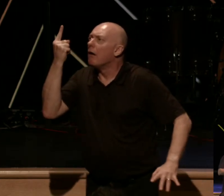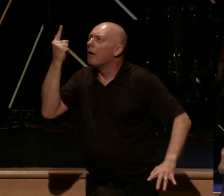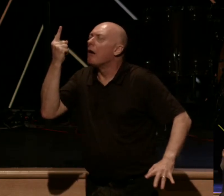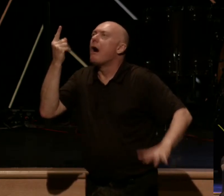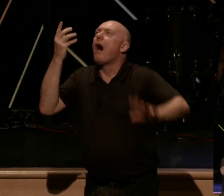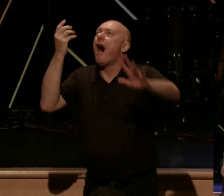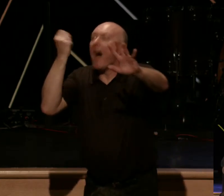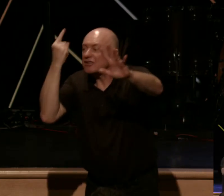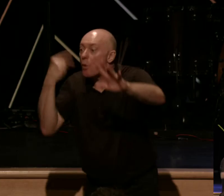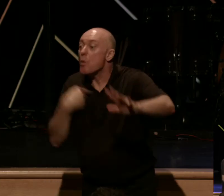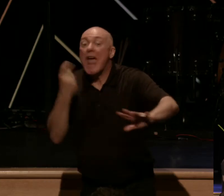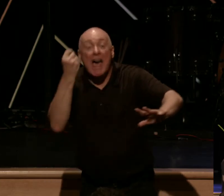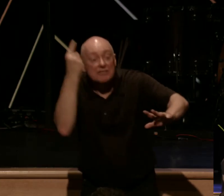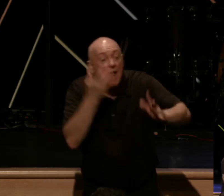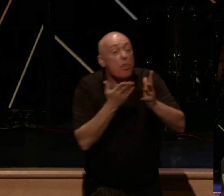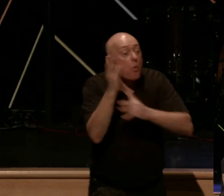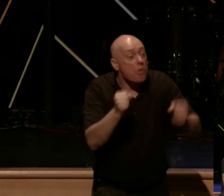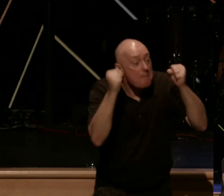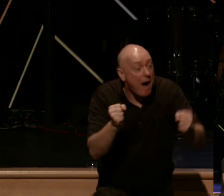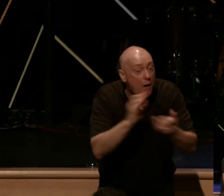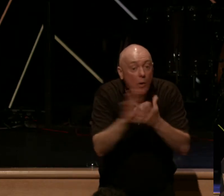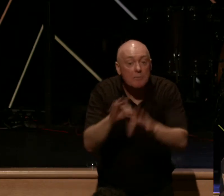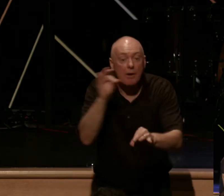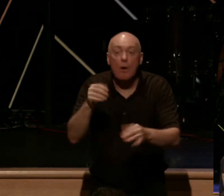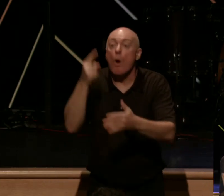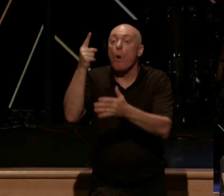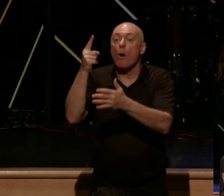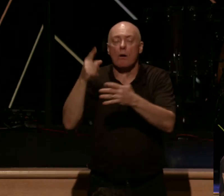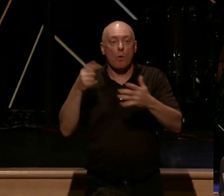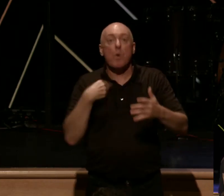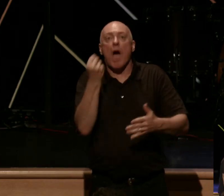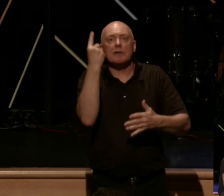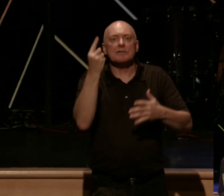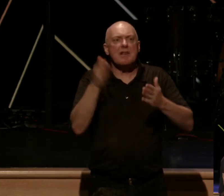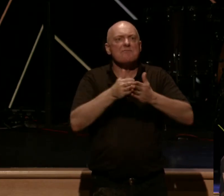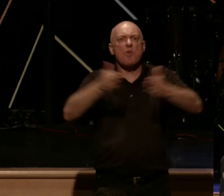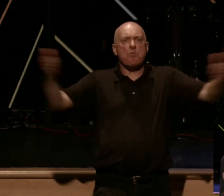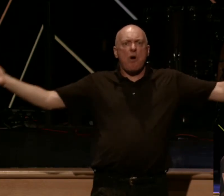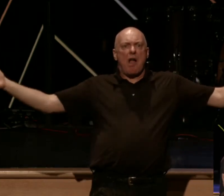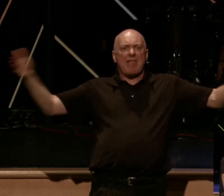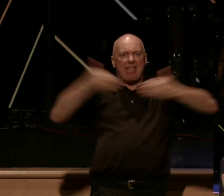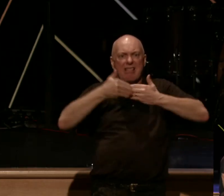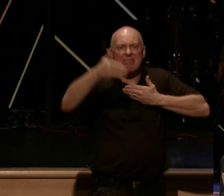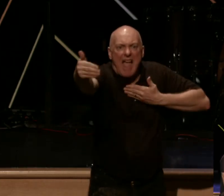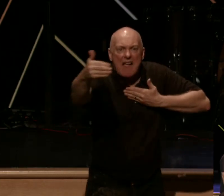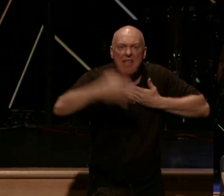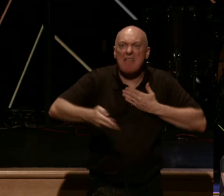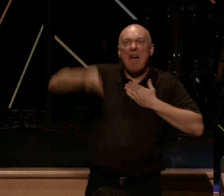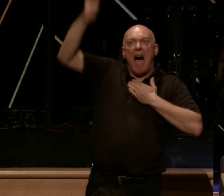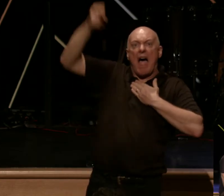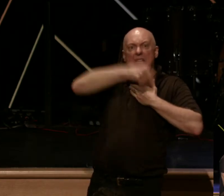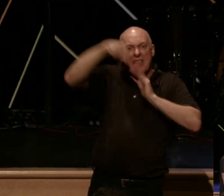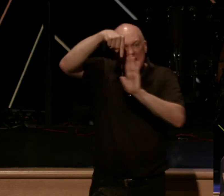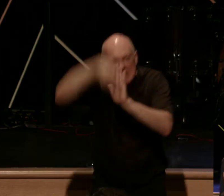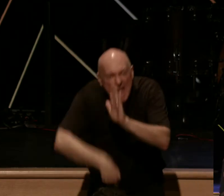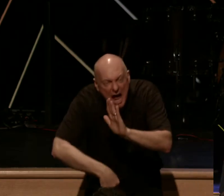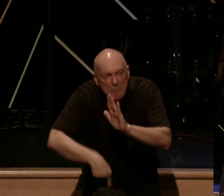That is us, all the saints. What is the breadth and the length and the height and the depth and to know